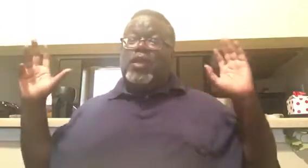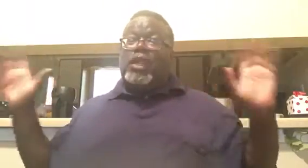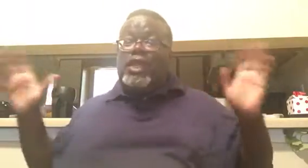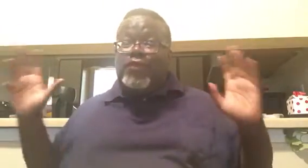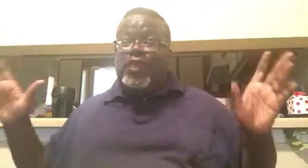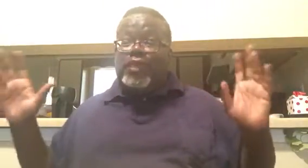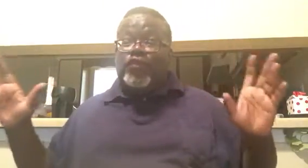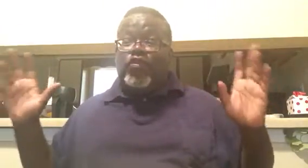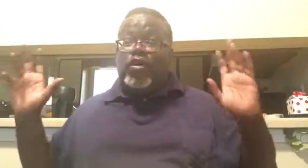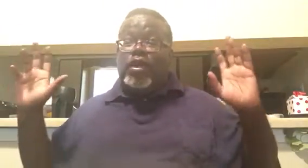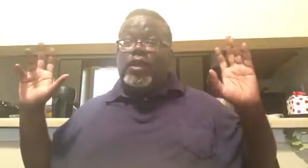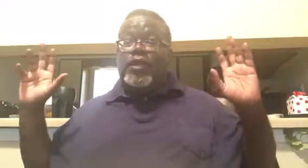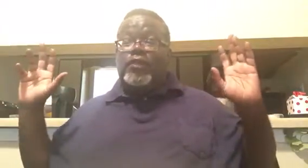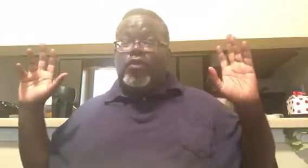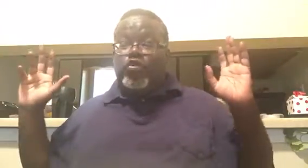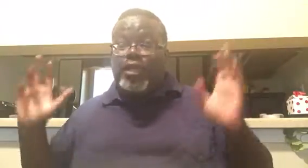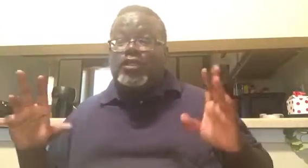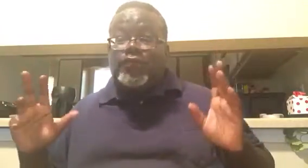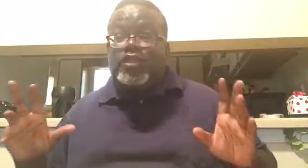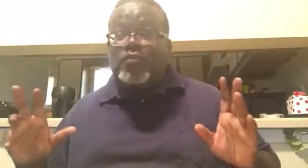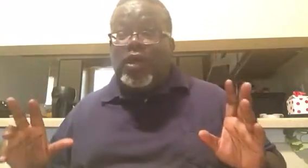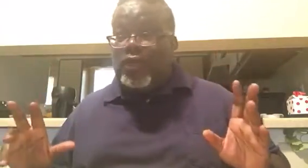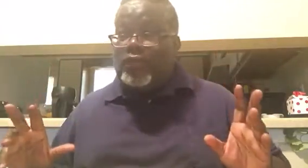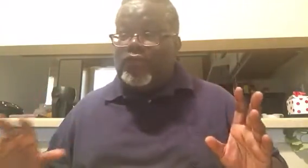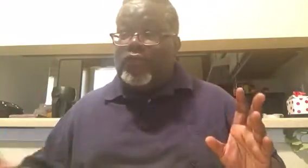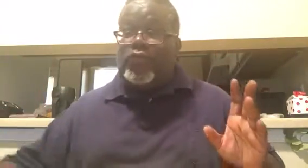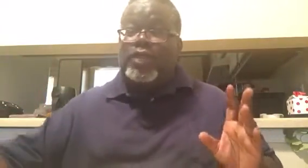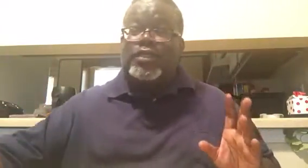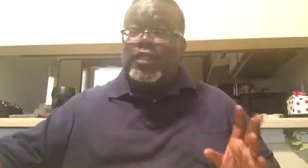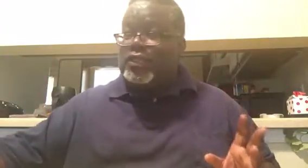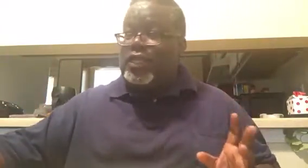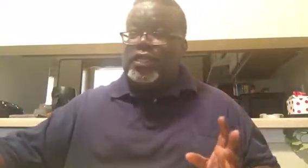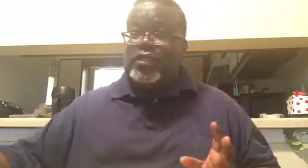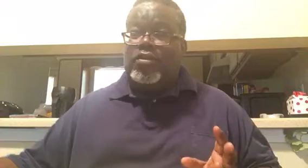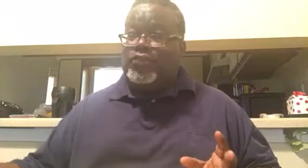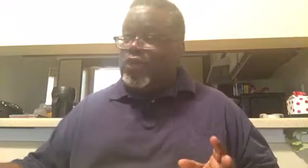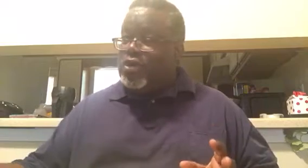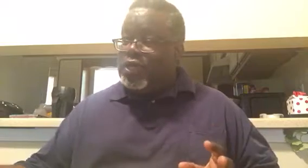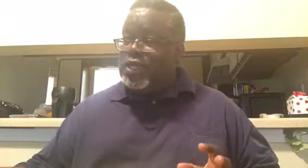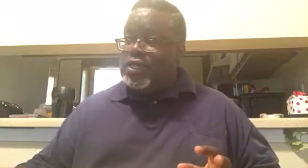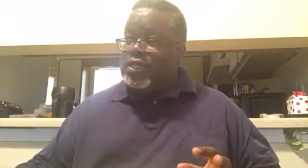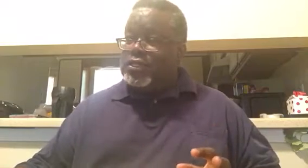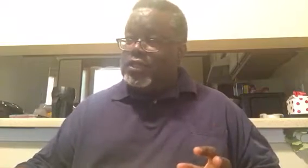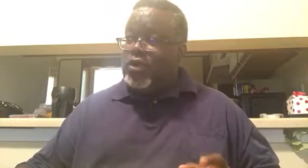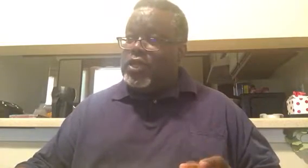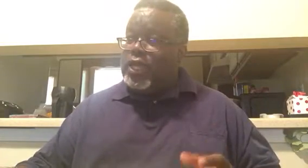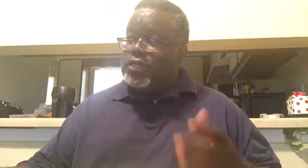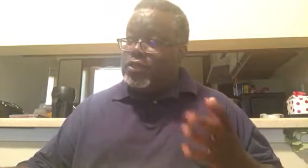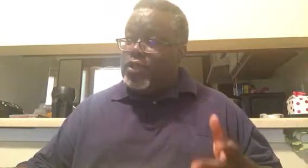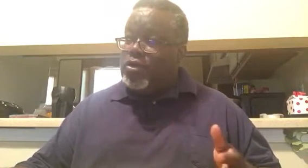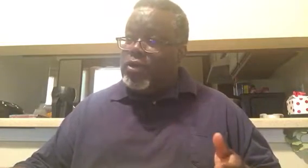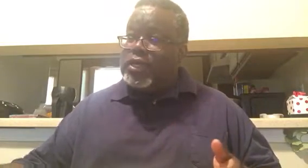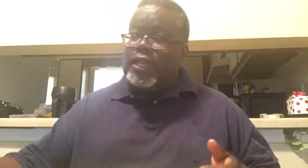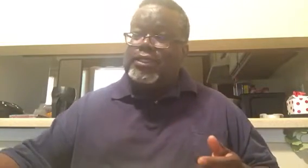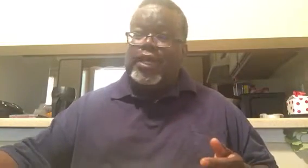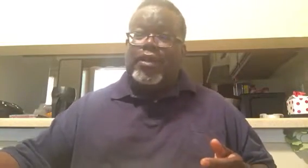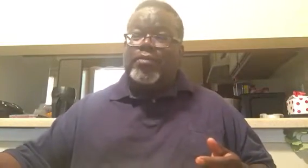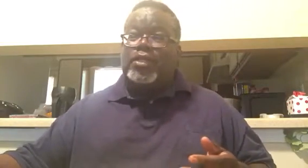believing for the rest of this month or the rest of it. I think, you know, 30, is it 30 days and 31 days? I'm not